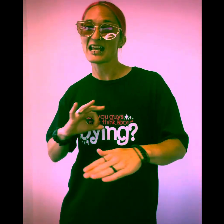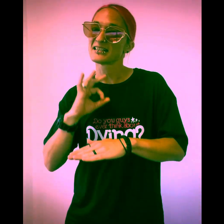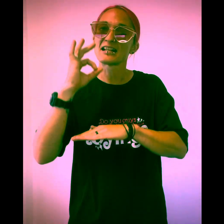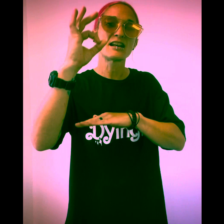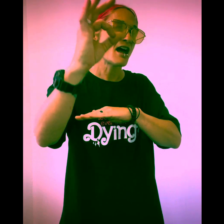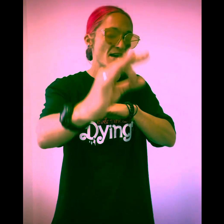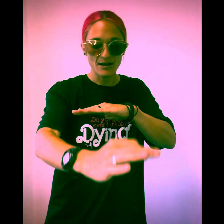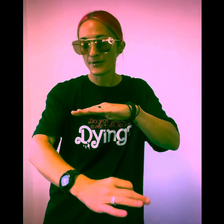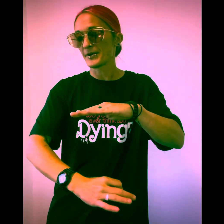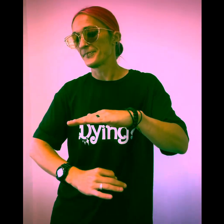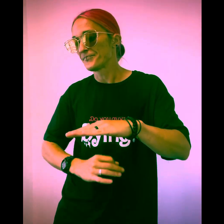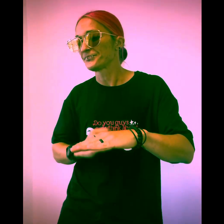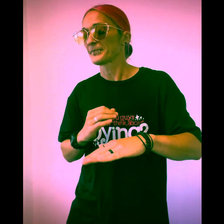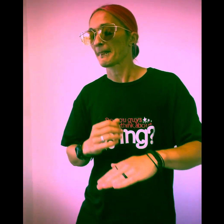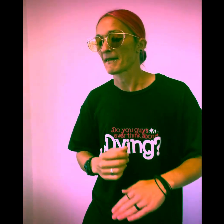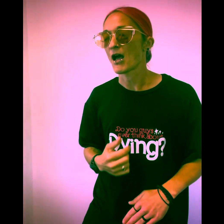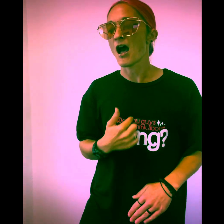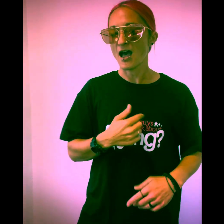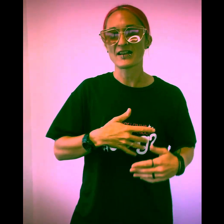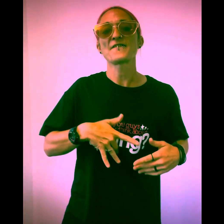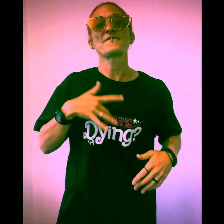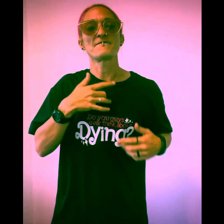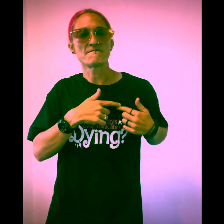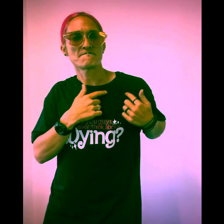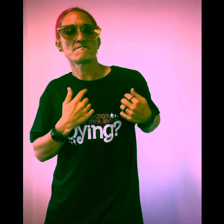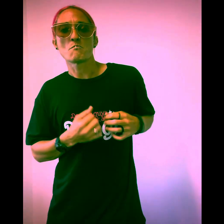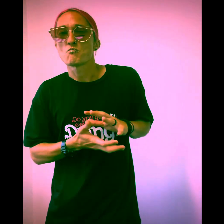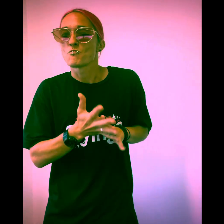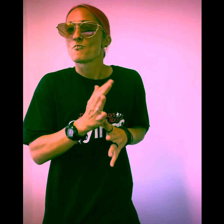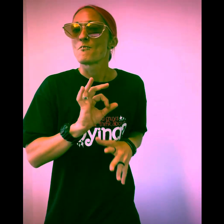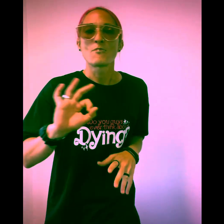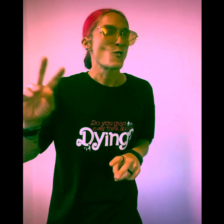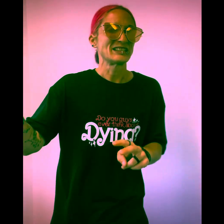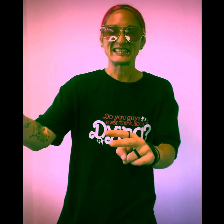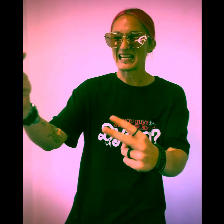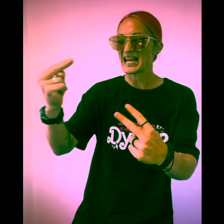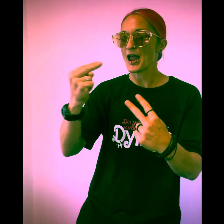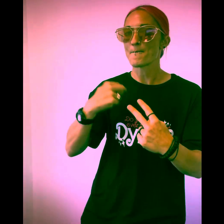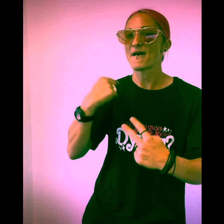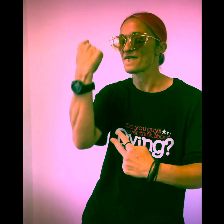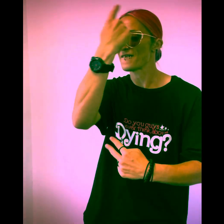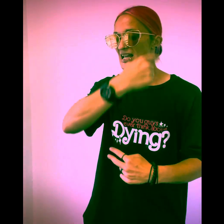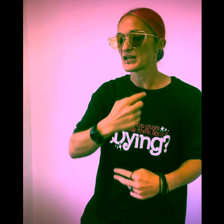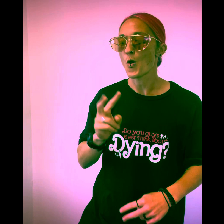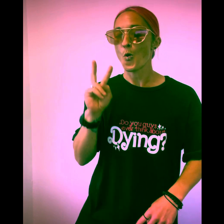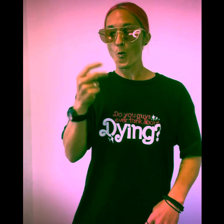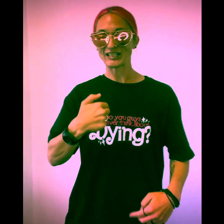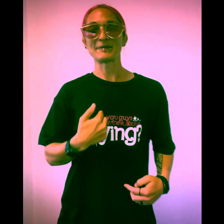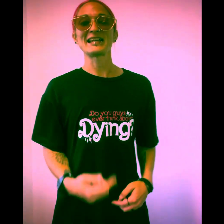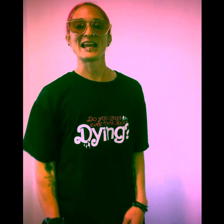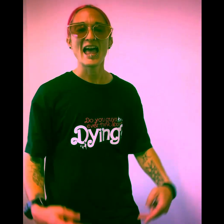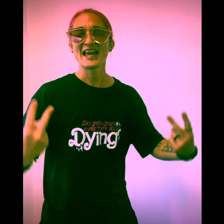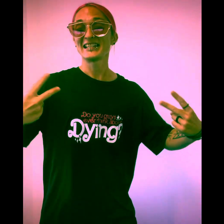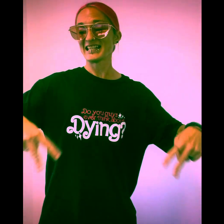dance the night away My heart could be burning, but you won't see it on my face Watch me dance,